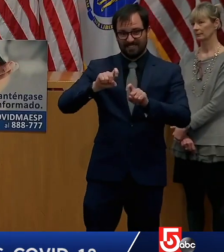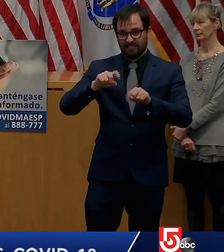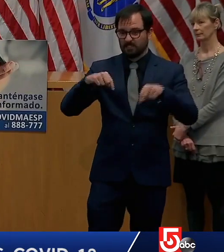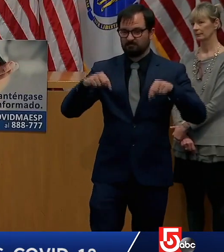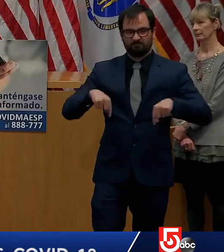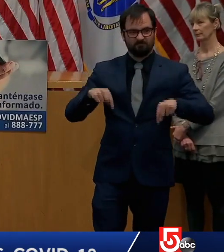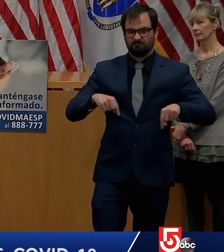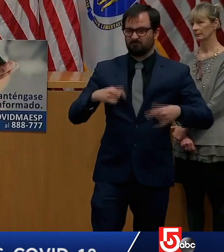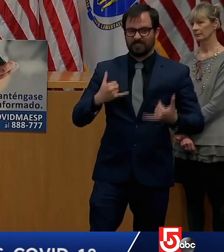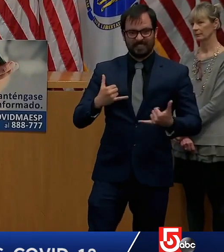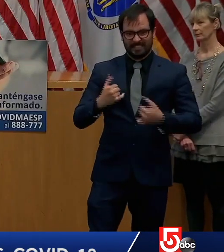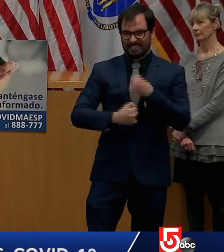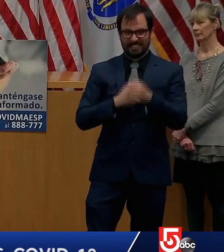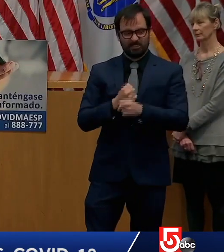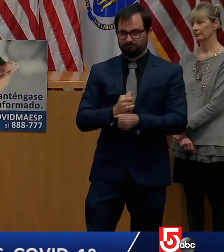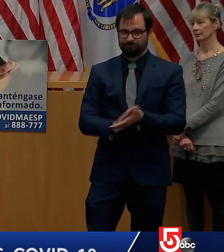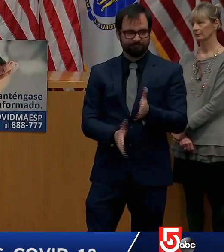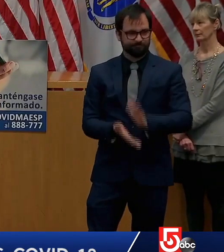You know,